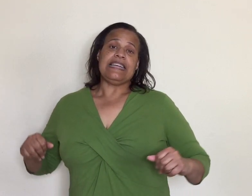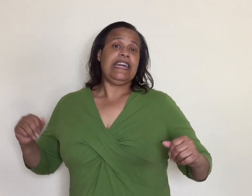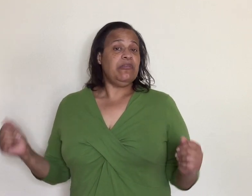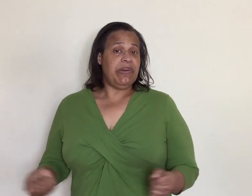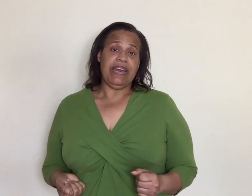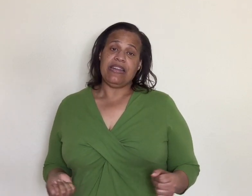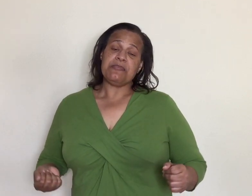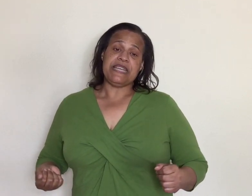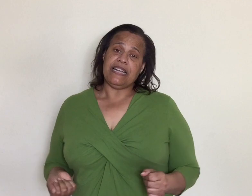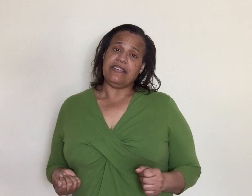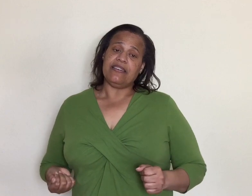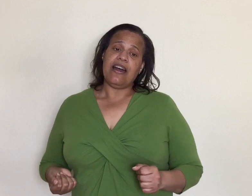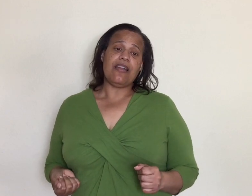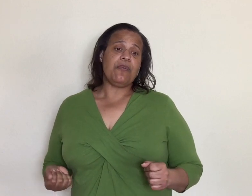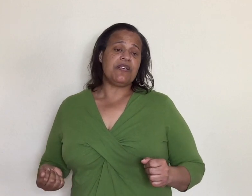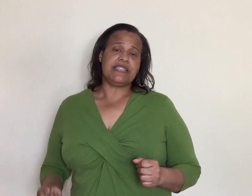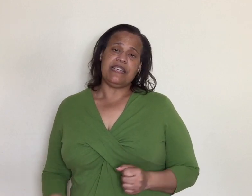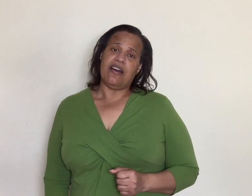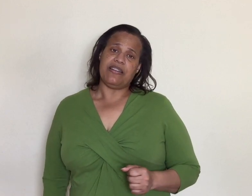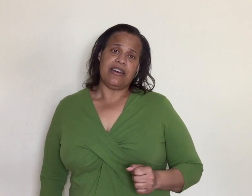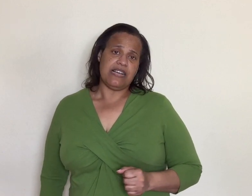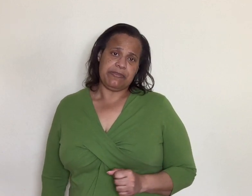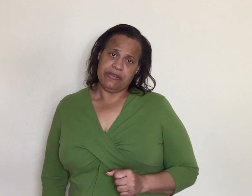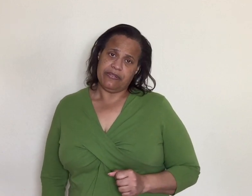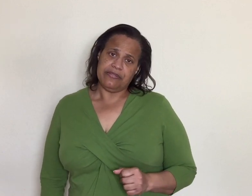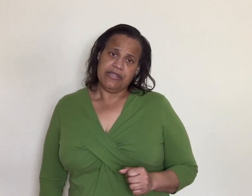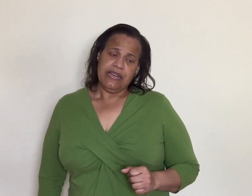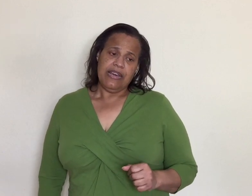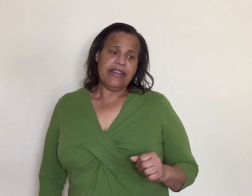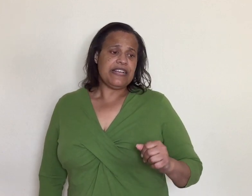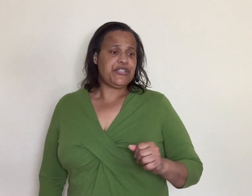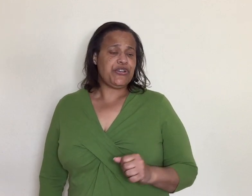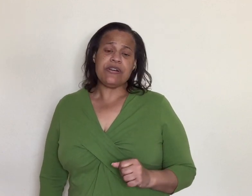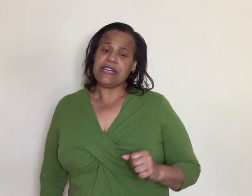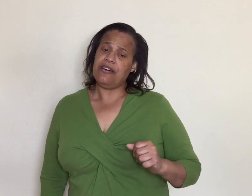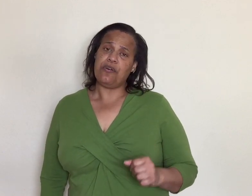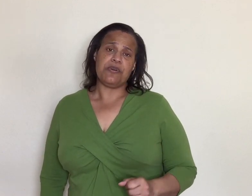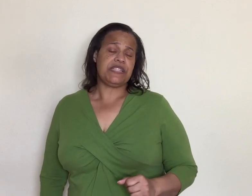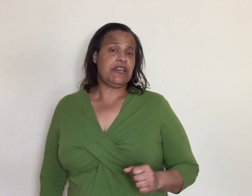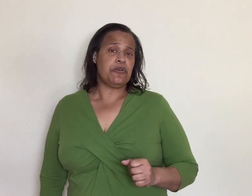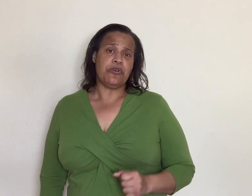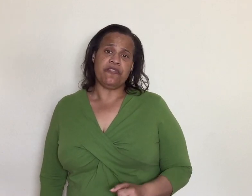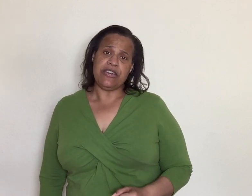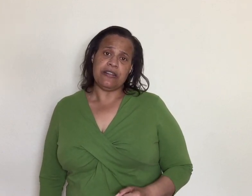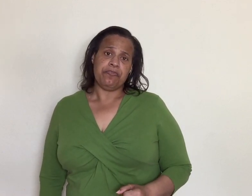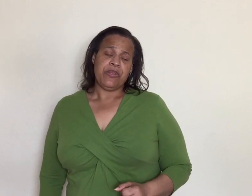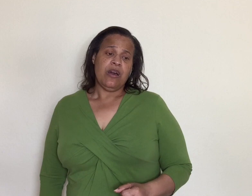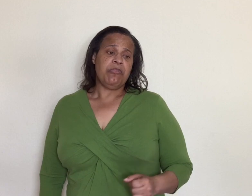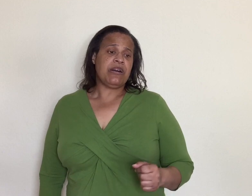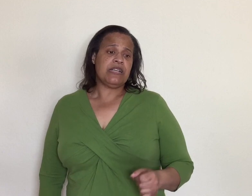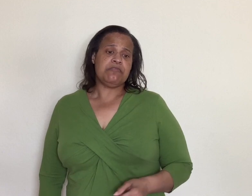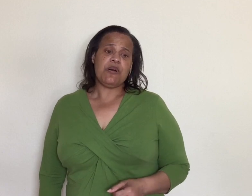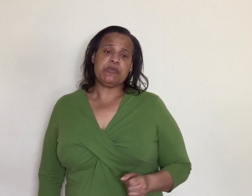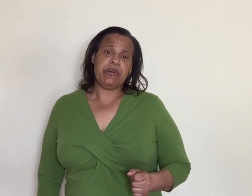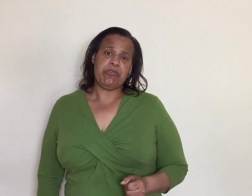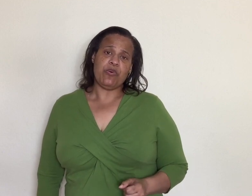to keep begging and i'm telling you i don't want to see y'all in that hospital and i sure as hell don't want to see an event because most people